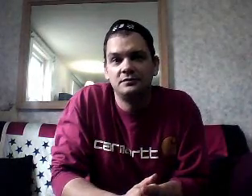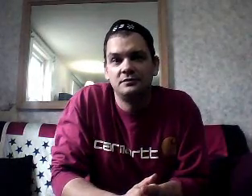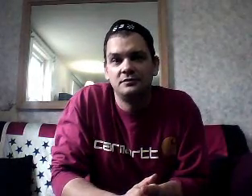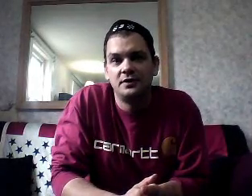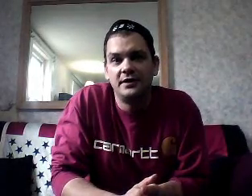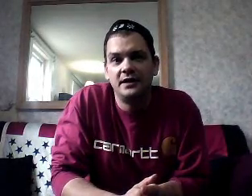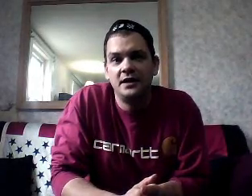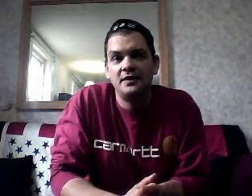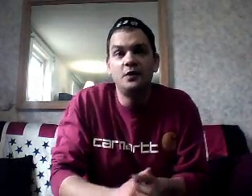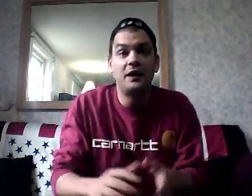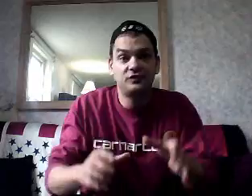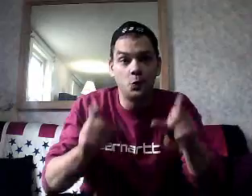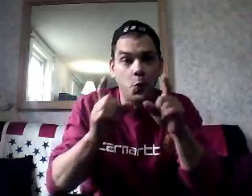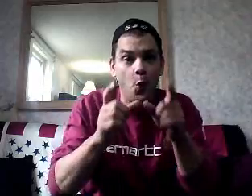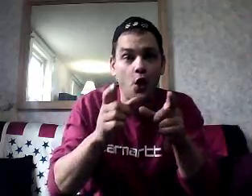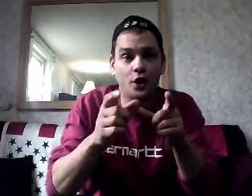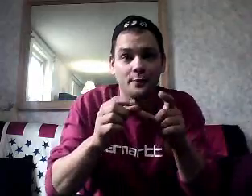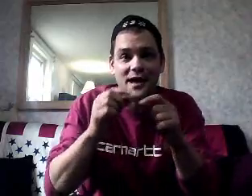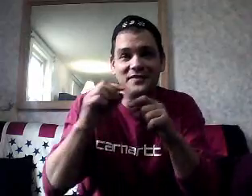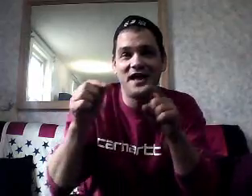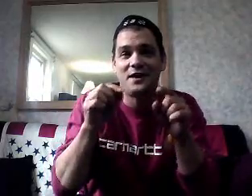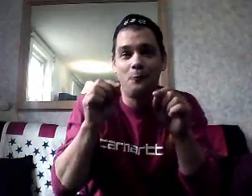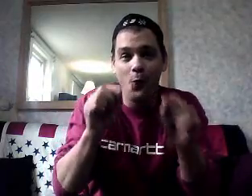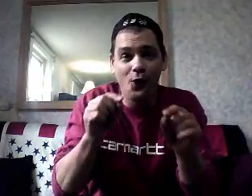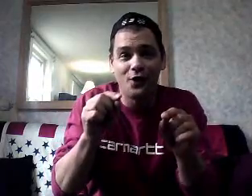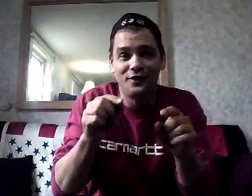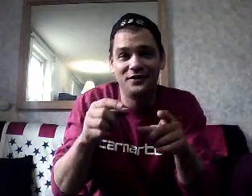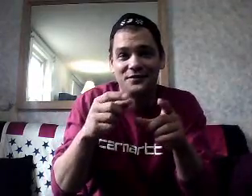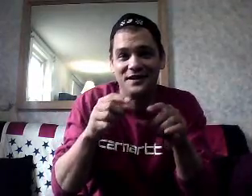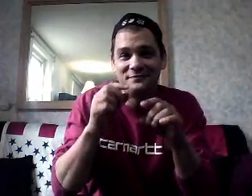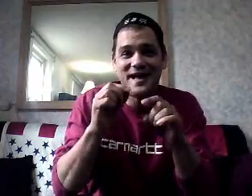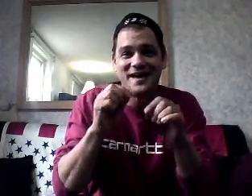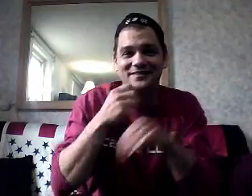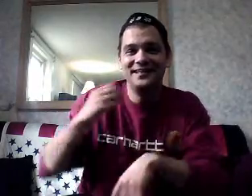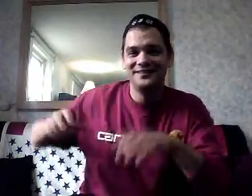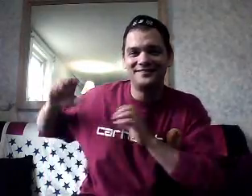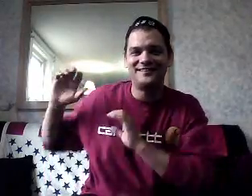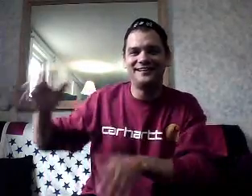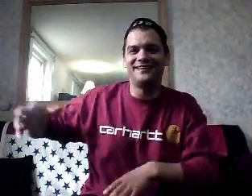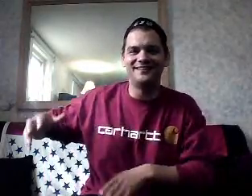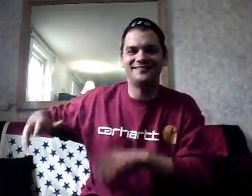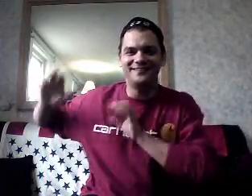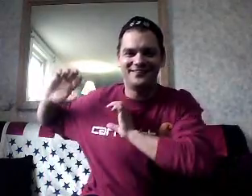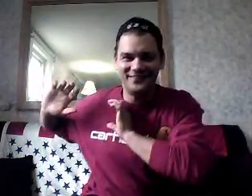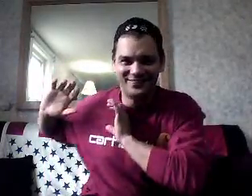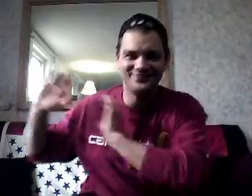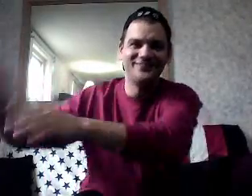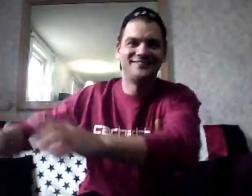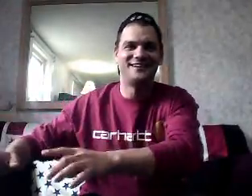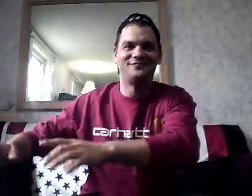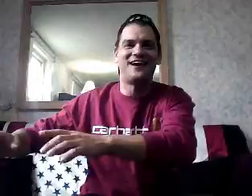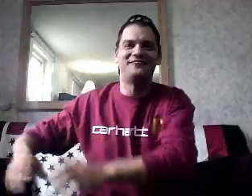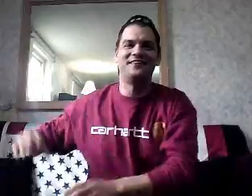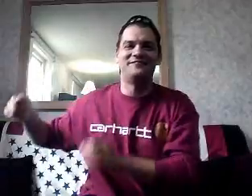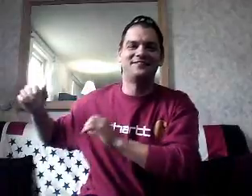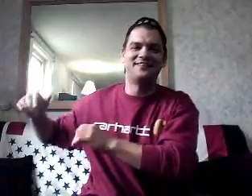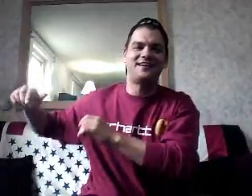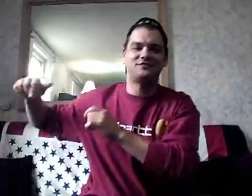all right? They went to war, man. They had a war. They were like, man, this tea is, you know, they threw this stuff off, and that was the last